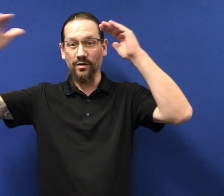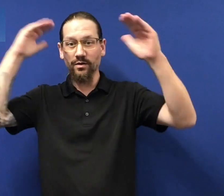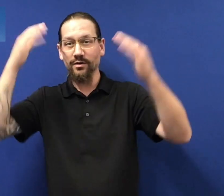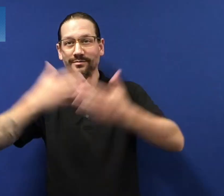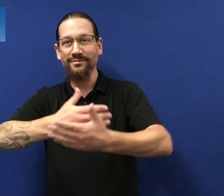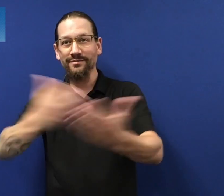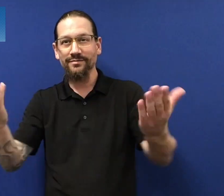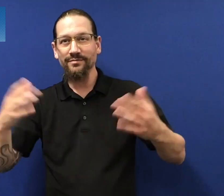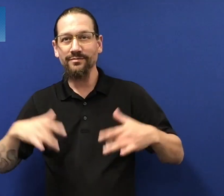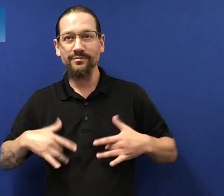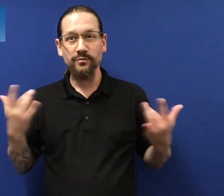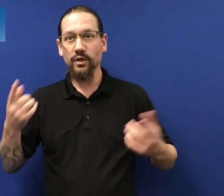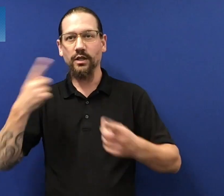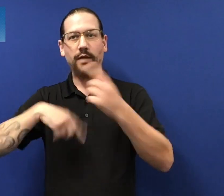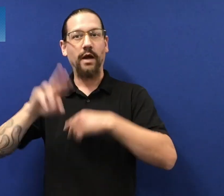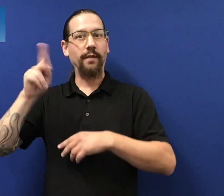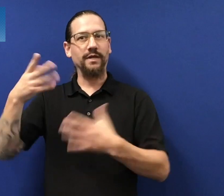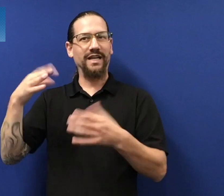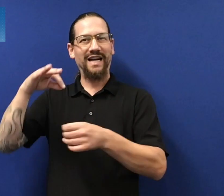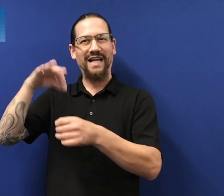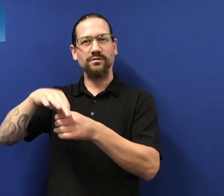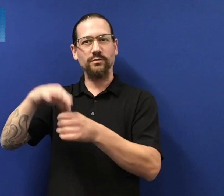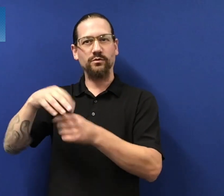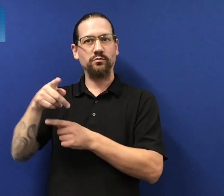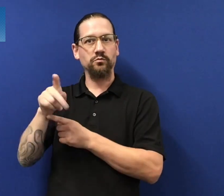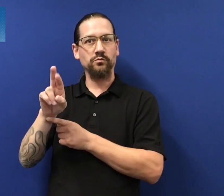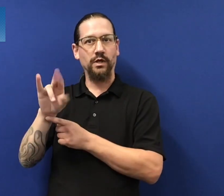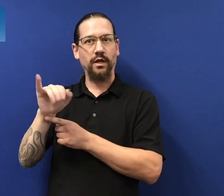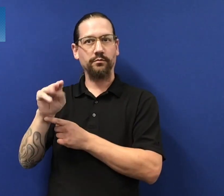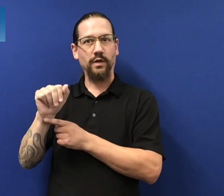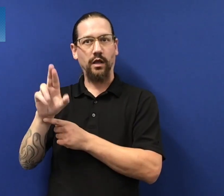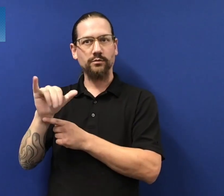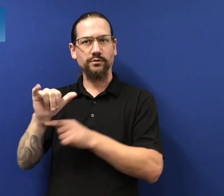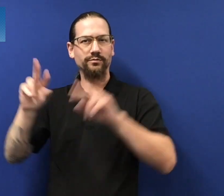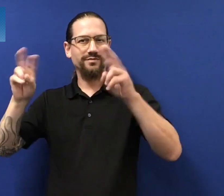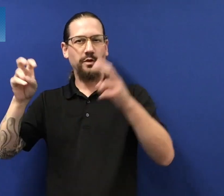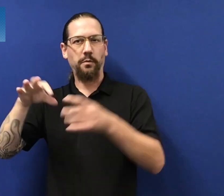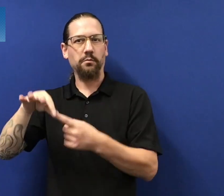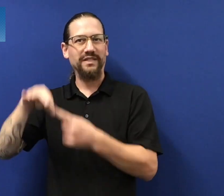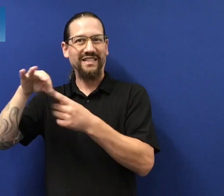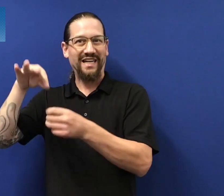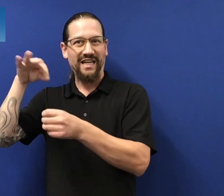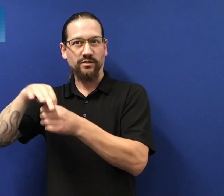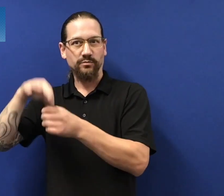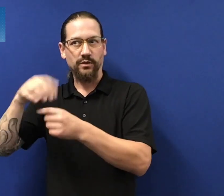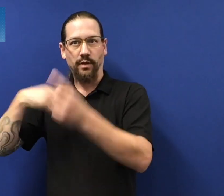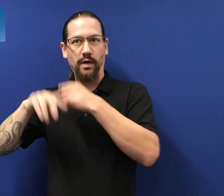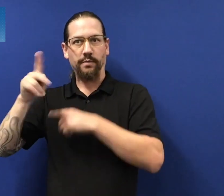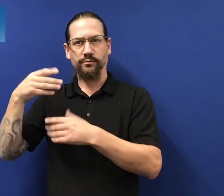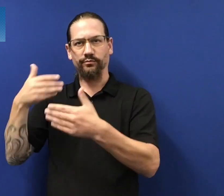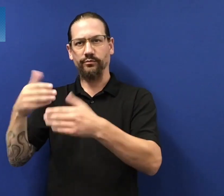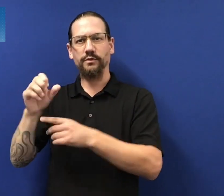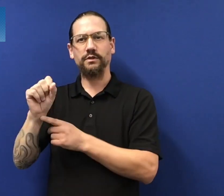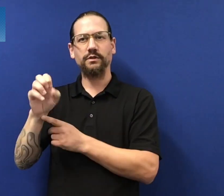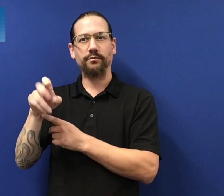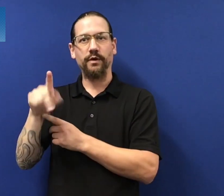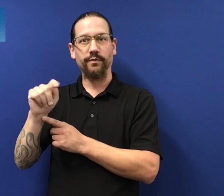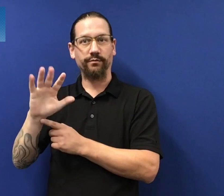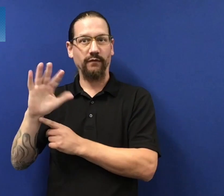Greetings, everyone. This is an important primary election for the upcoming U.S. congressman in the House of